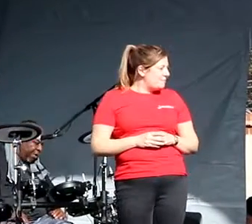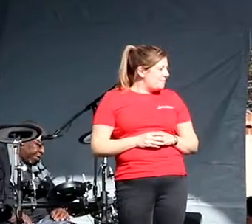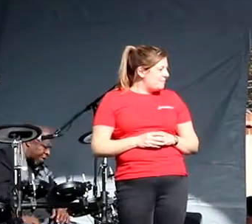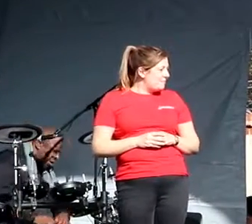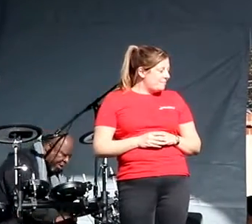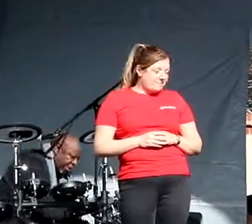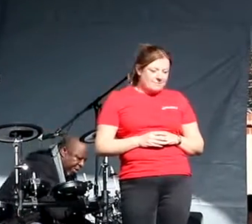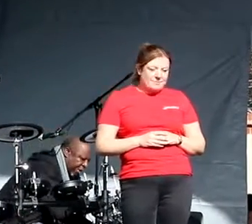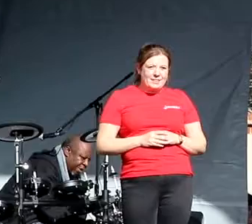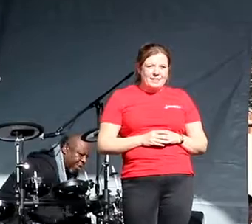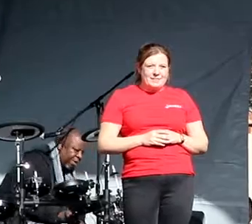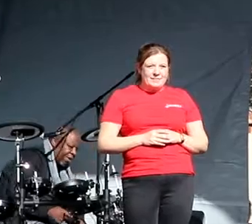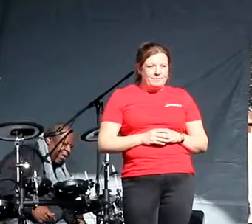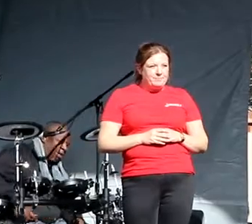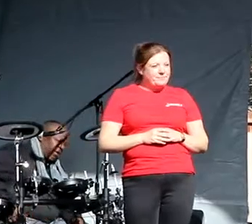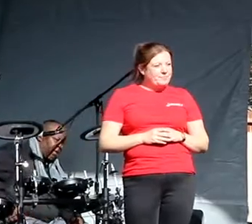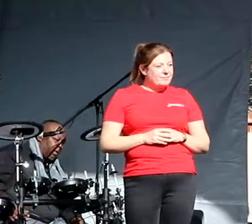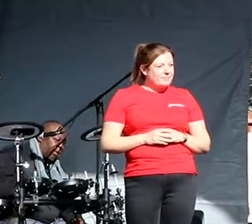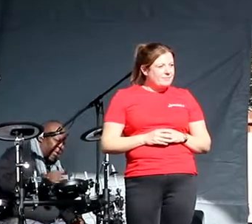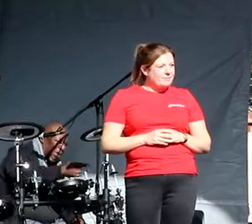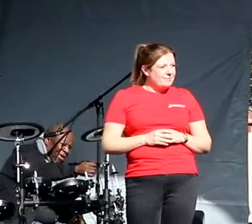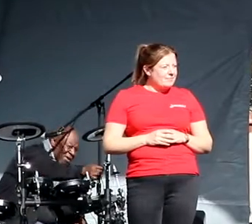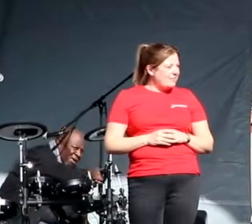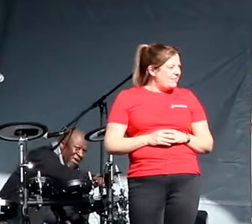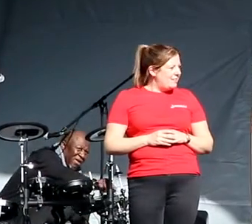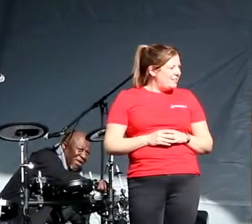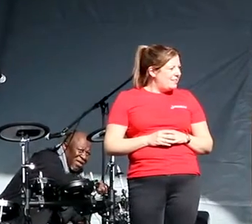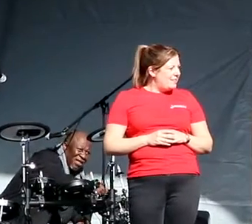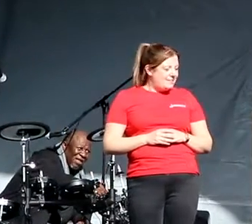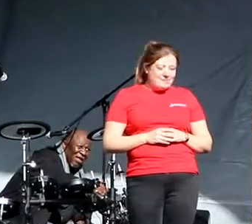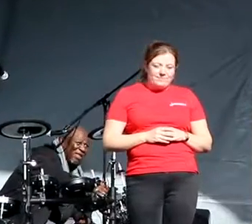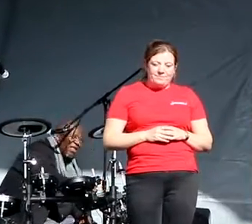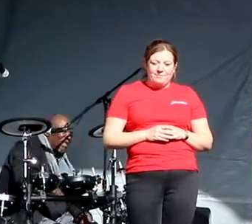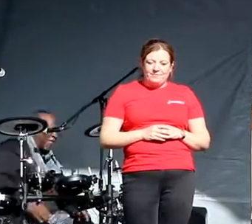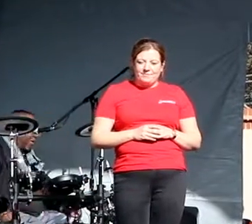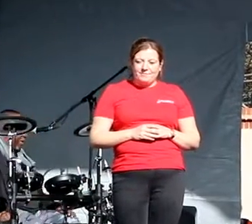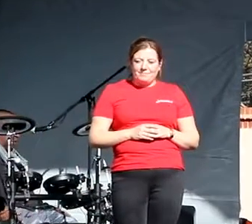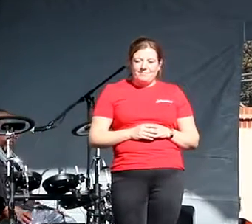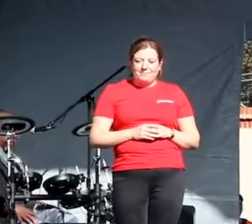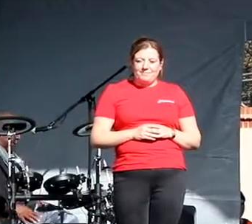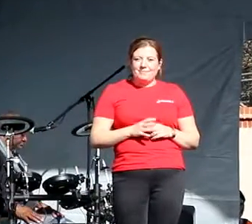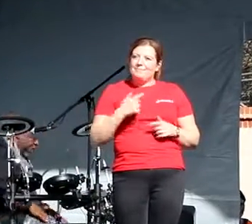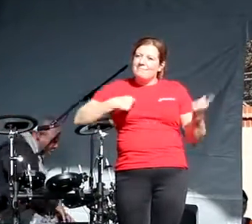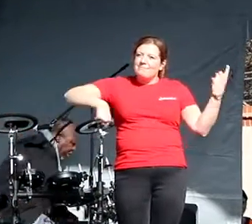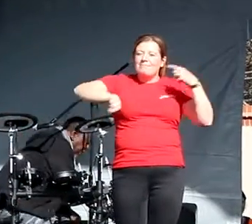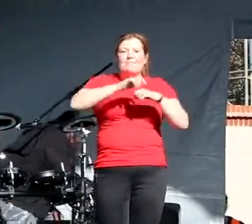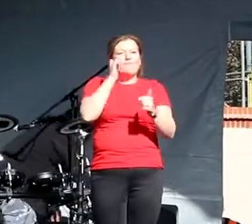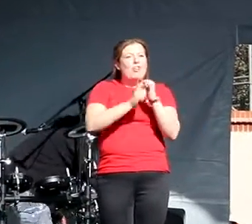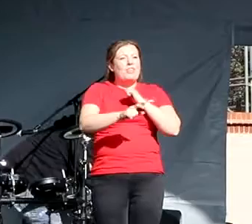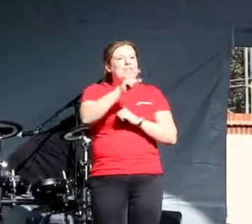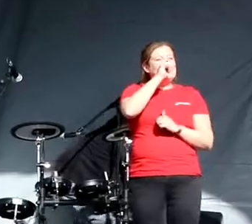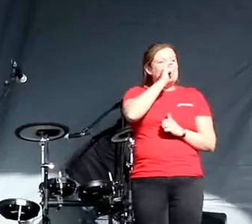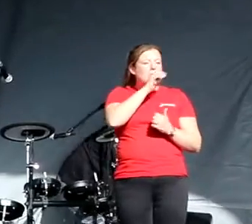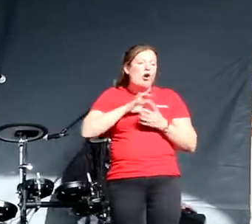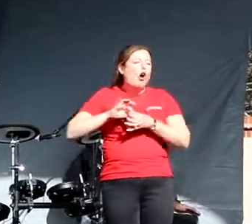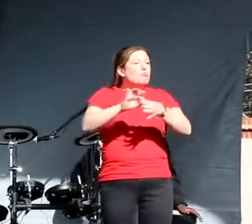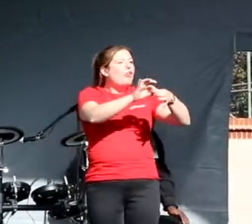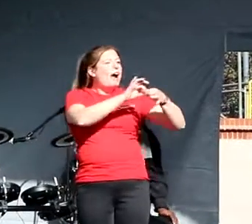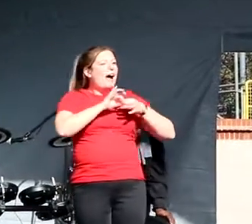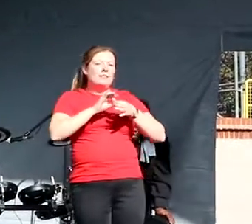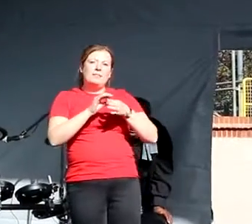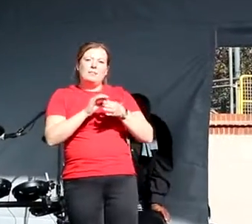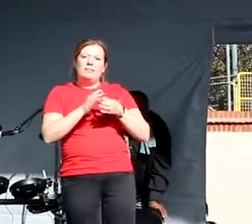Mother, sister, comrades, welcome to